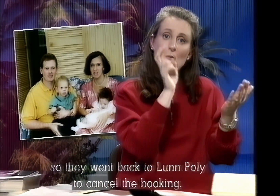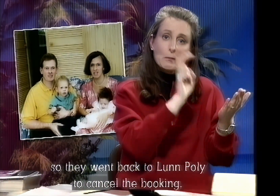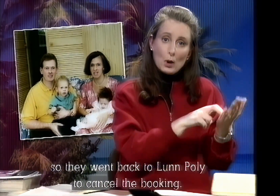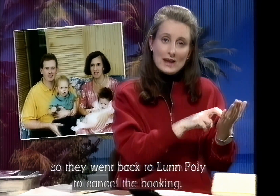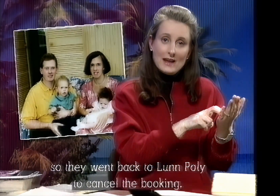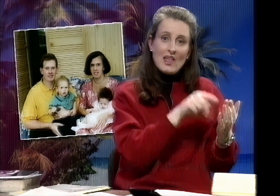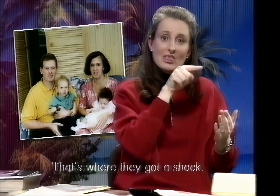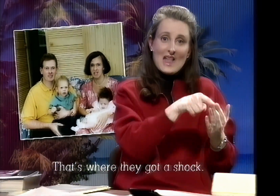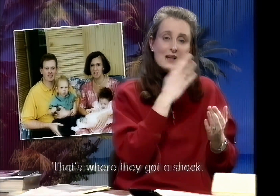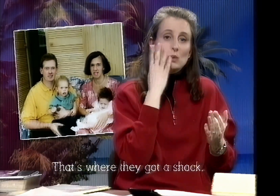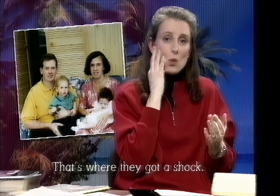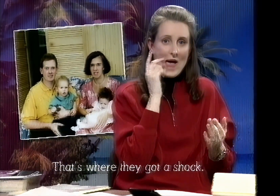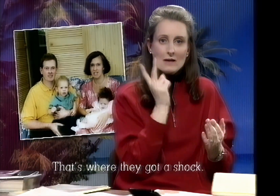That's where they got a shock.